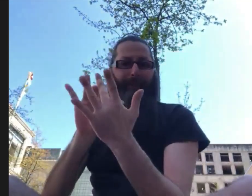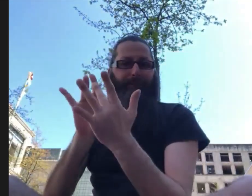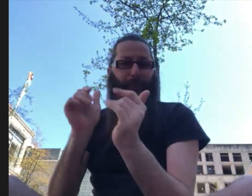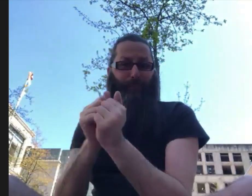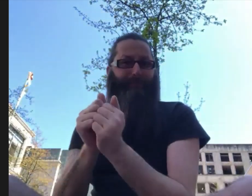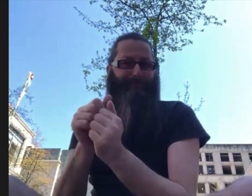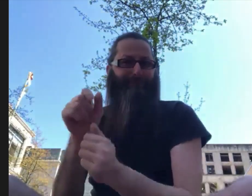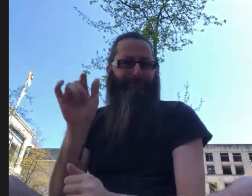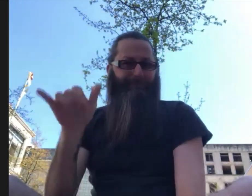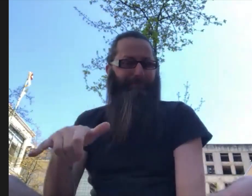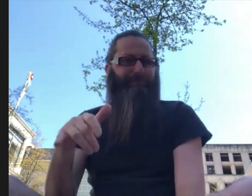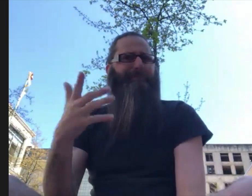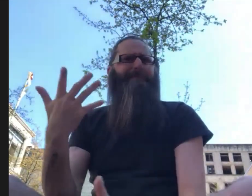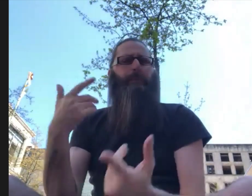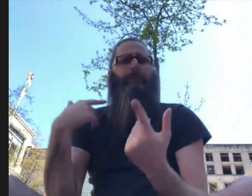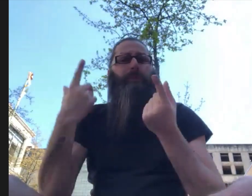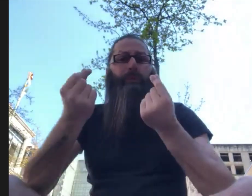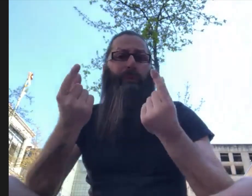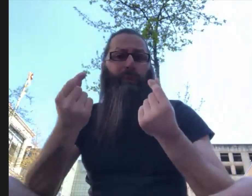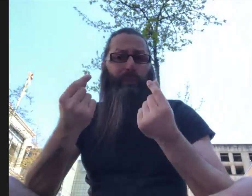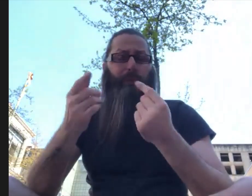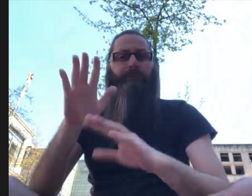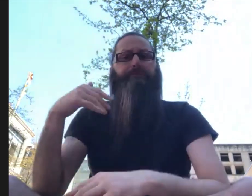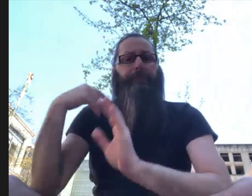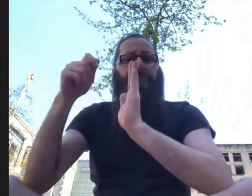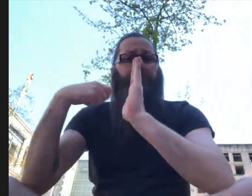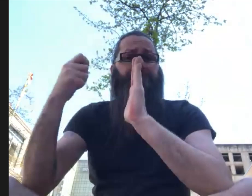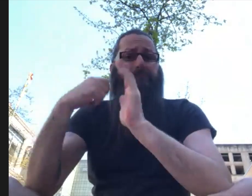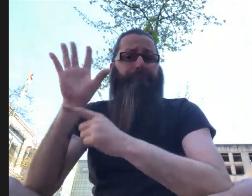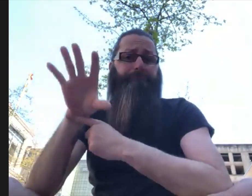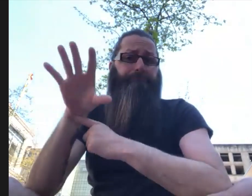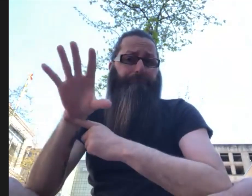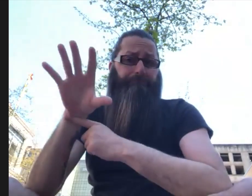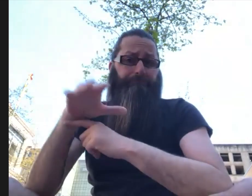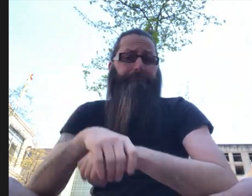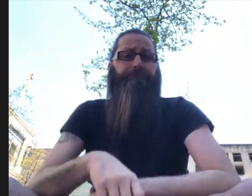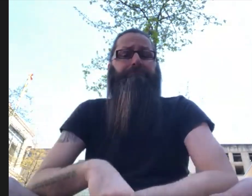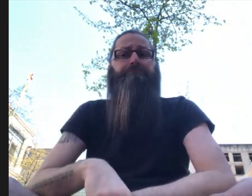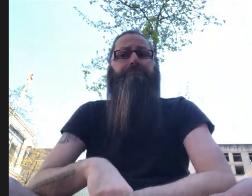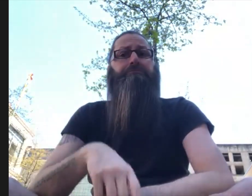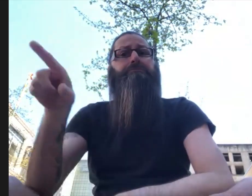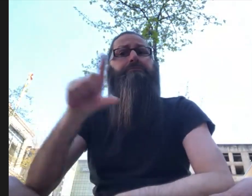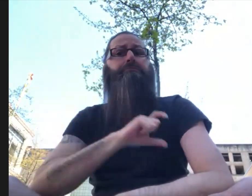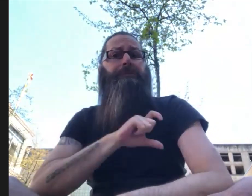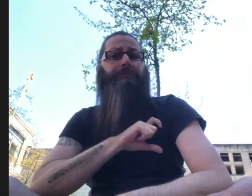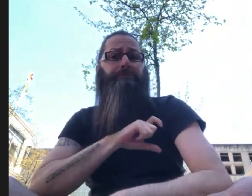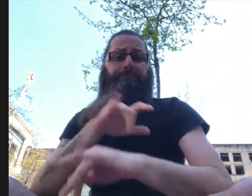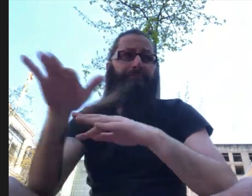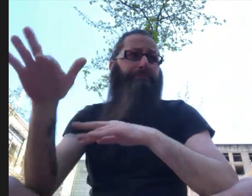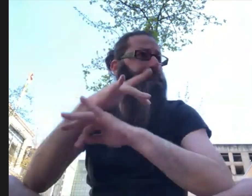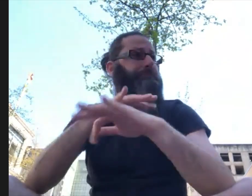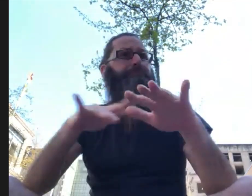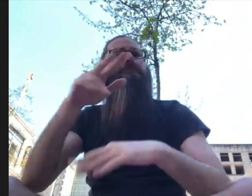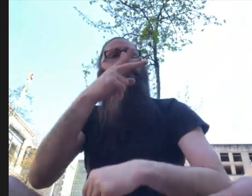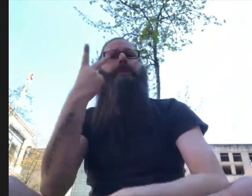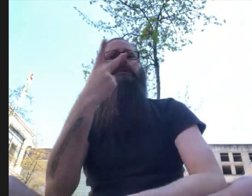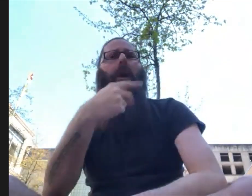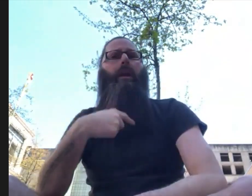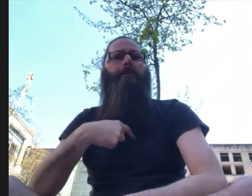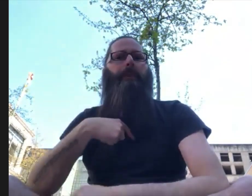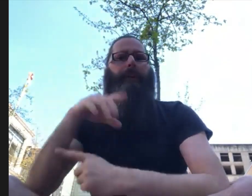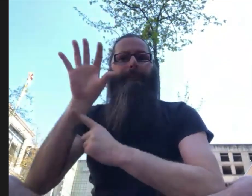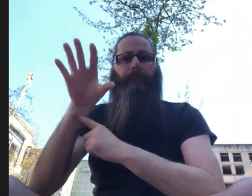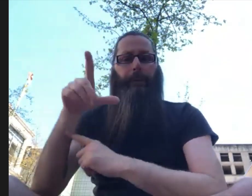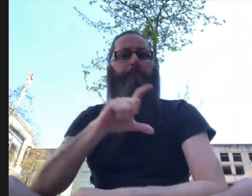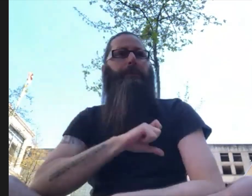the ones who are out engaging with the public, with houseless people, and in many different areas of the city. So I've taken pictures and I've